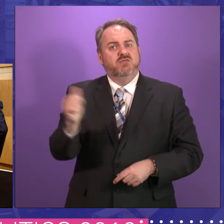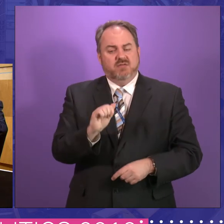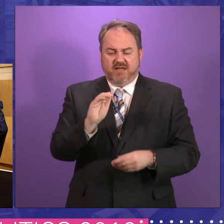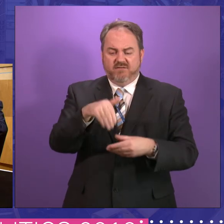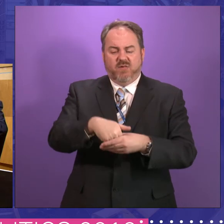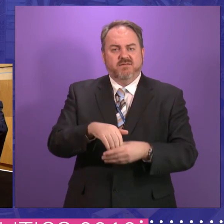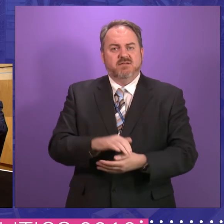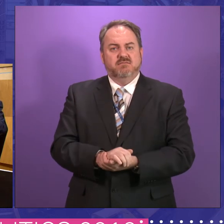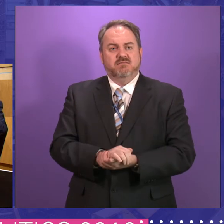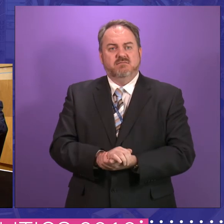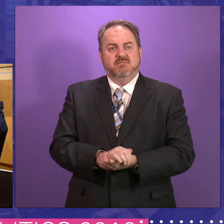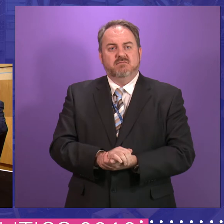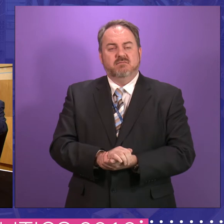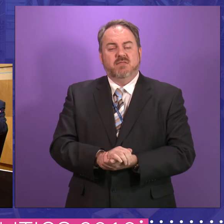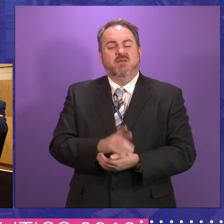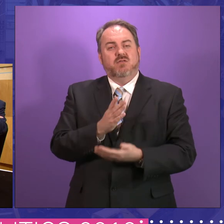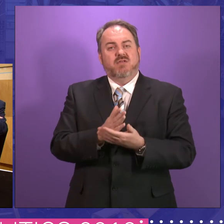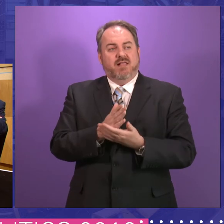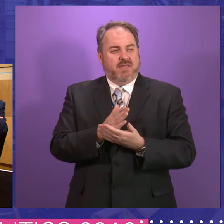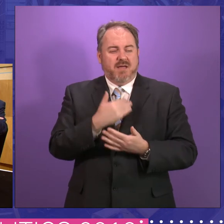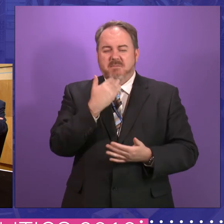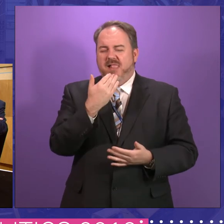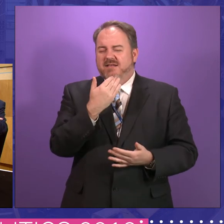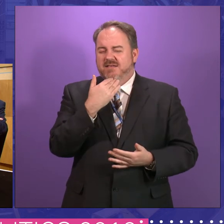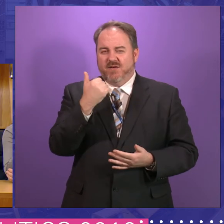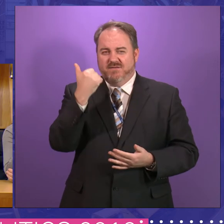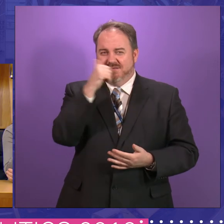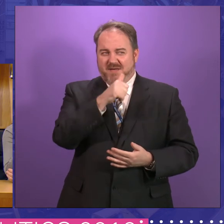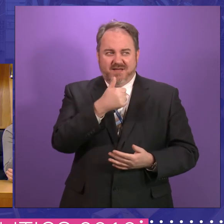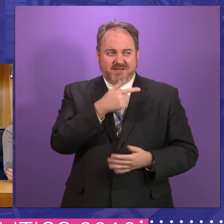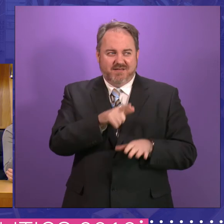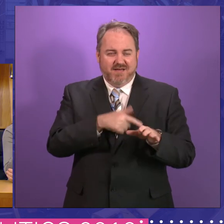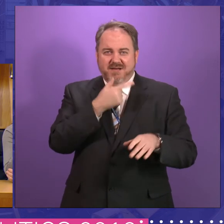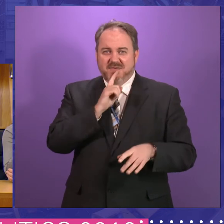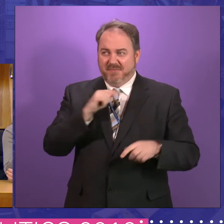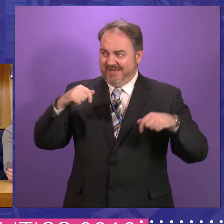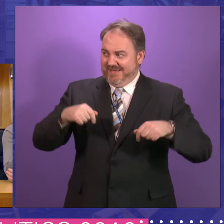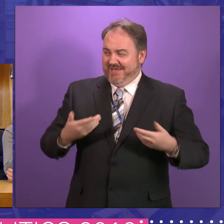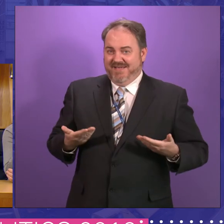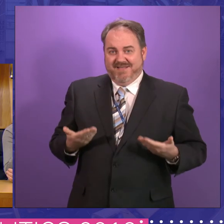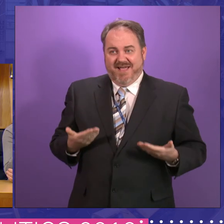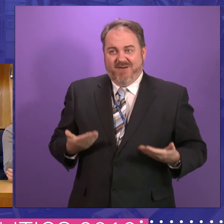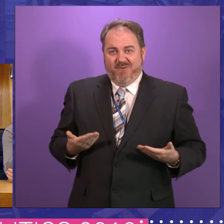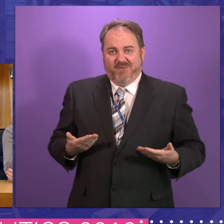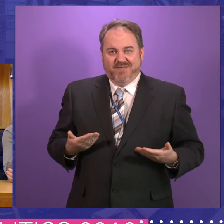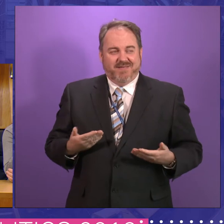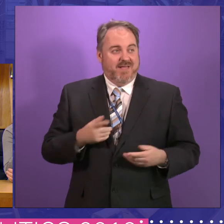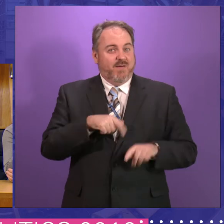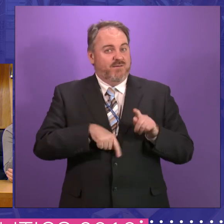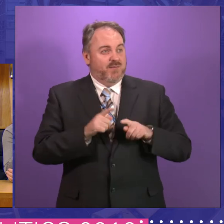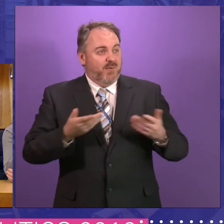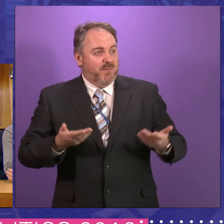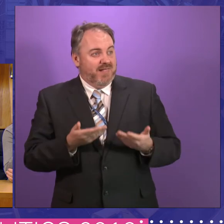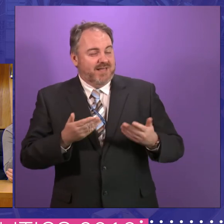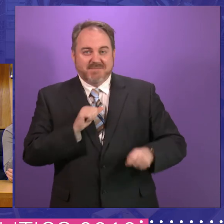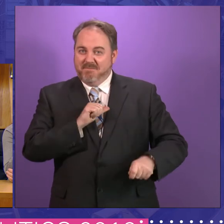to do that. And so there's far smarter people around when I was, uh, you know, first in local government, far better football players than I was when